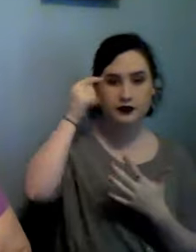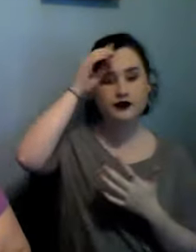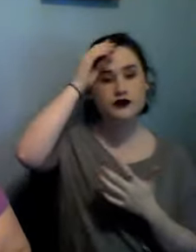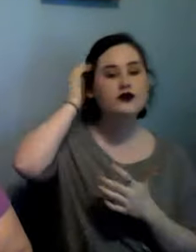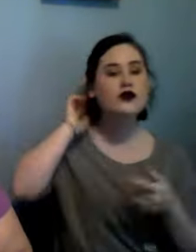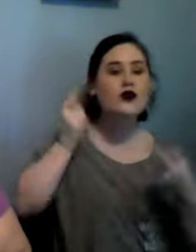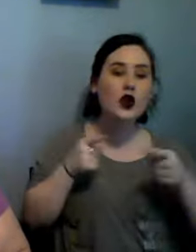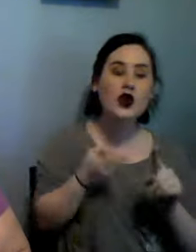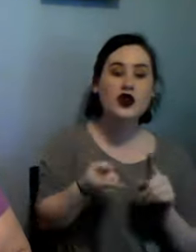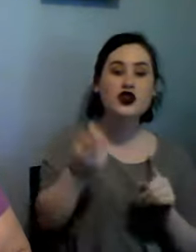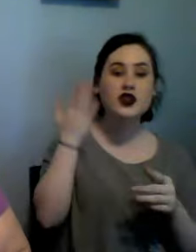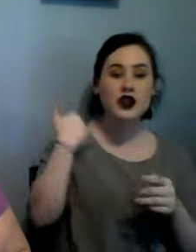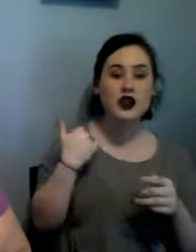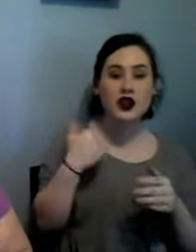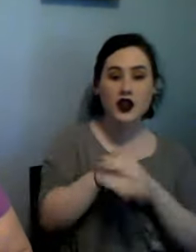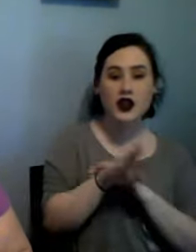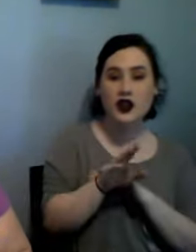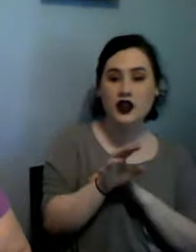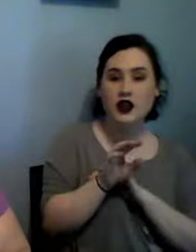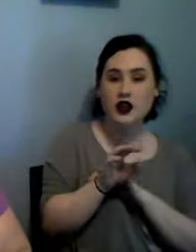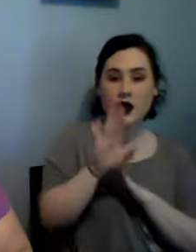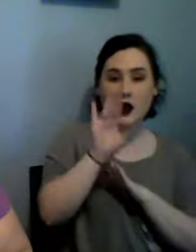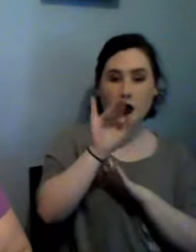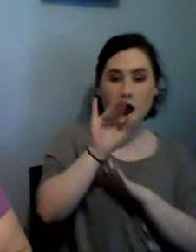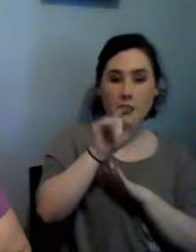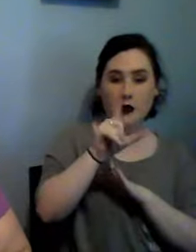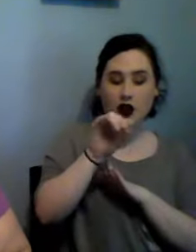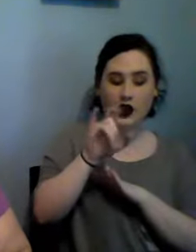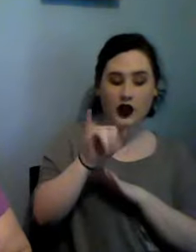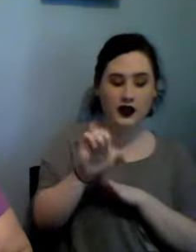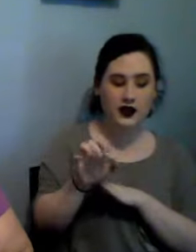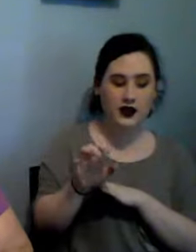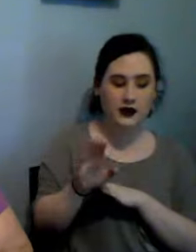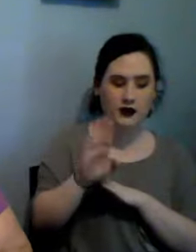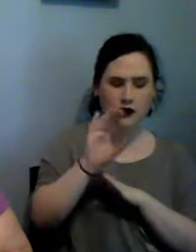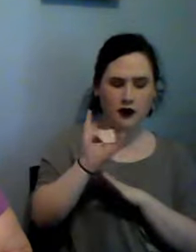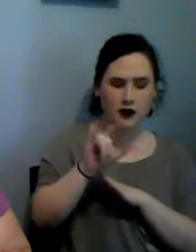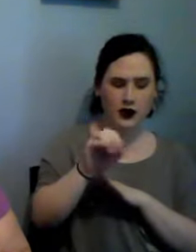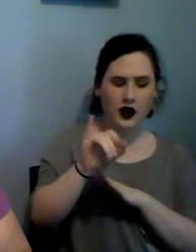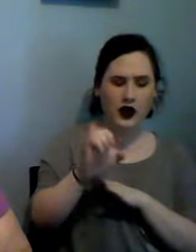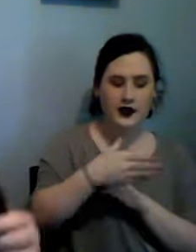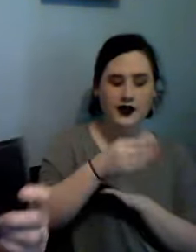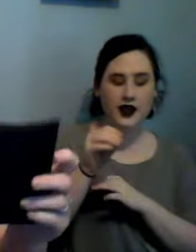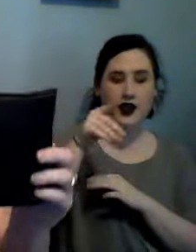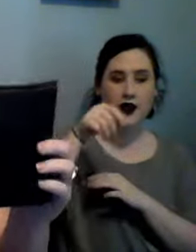Biloxi and Pensacola I did stitch that's part of January